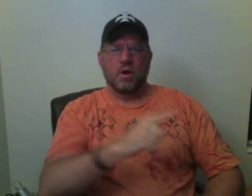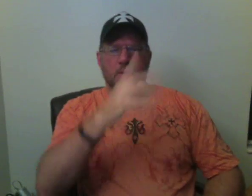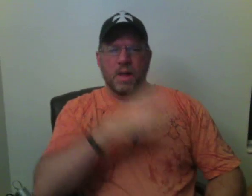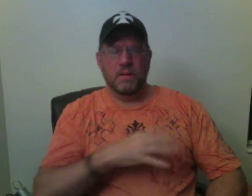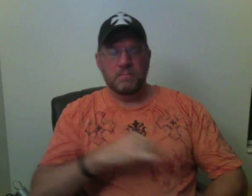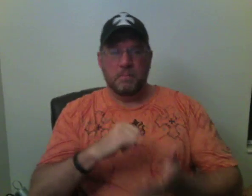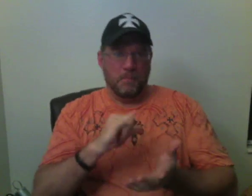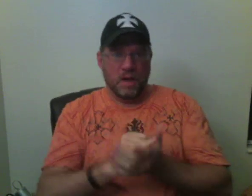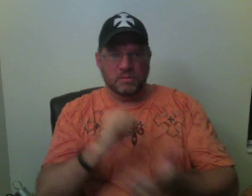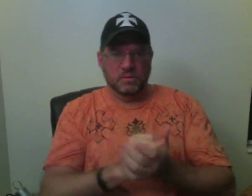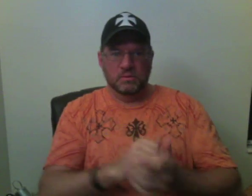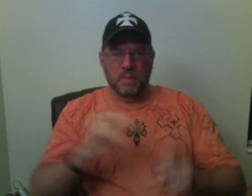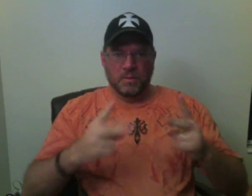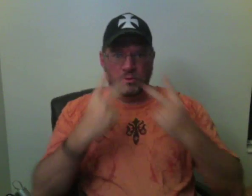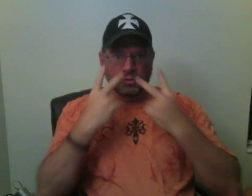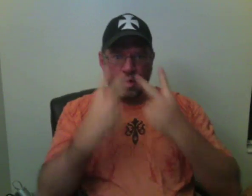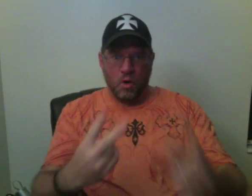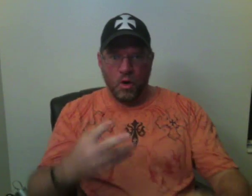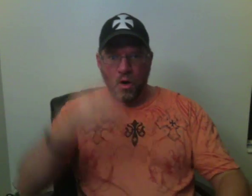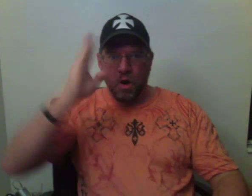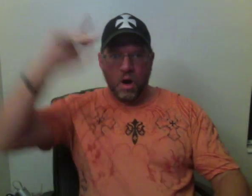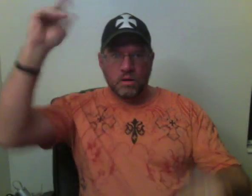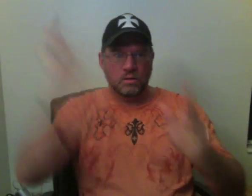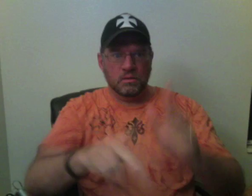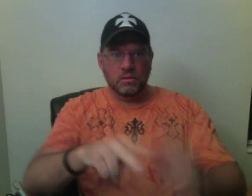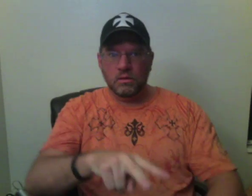to kill back breast germs on the go. Listerine